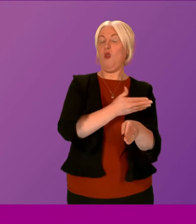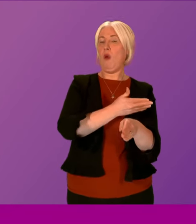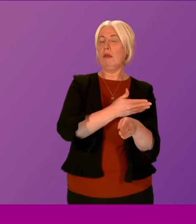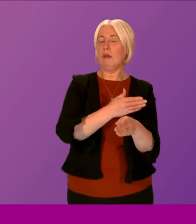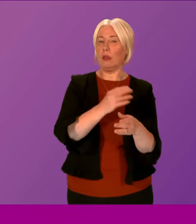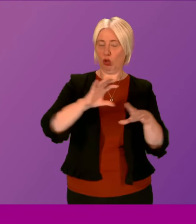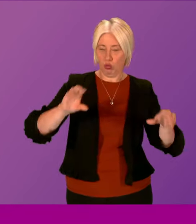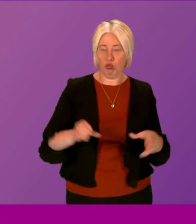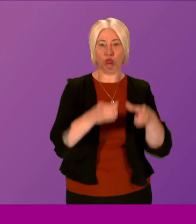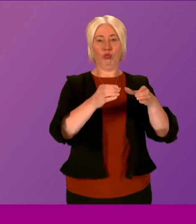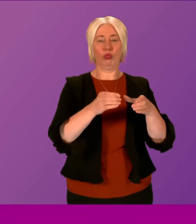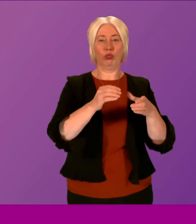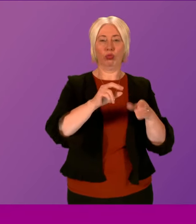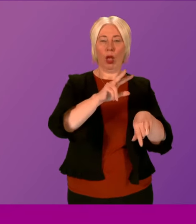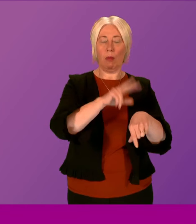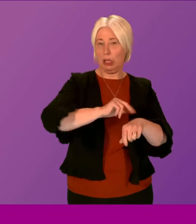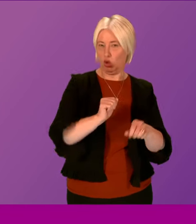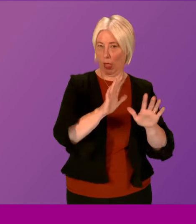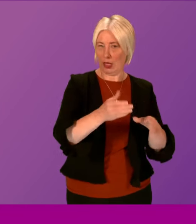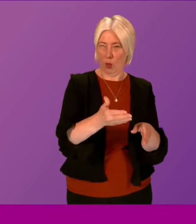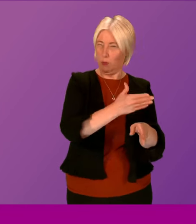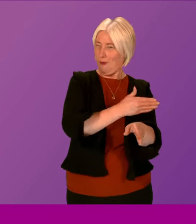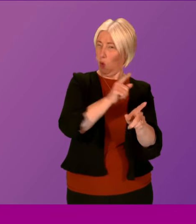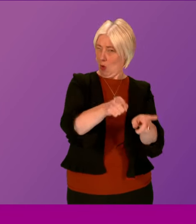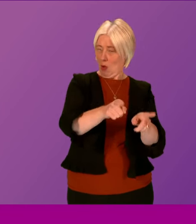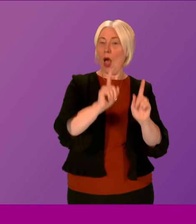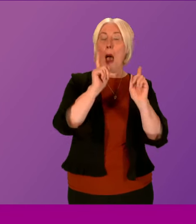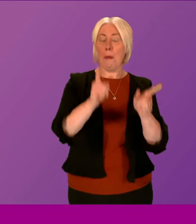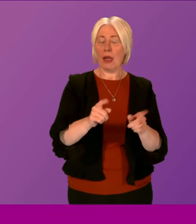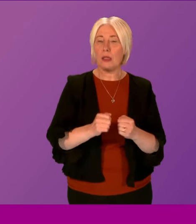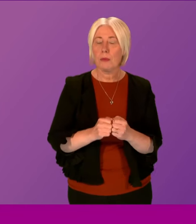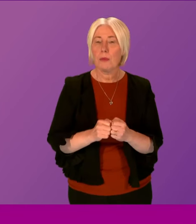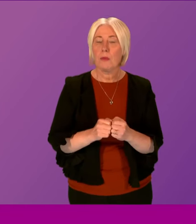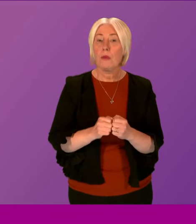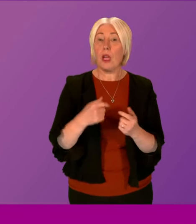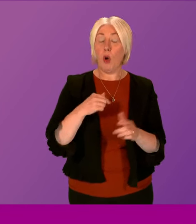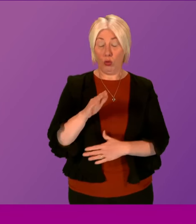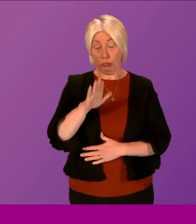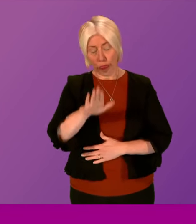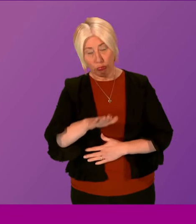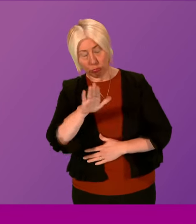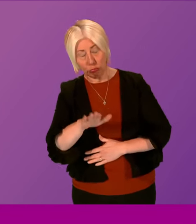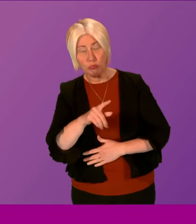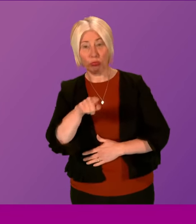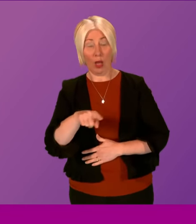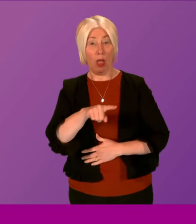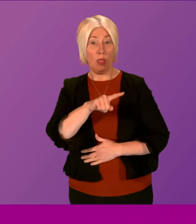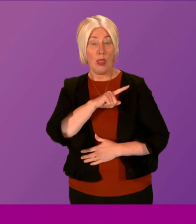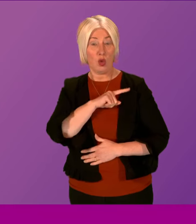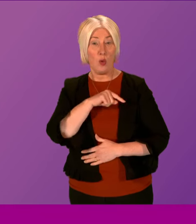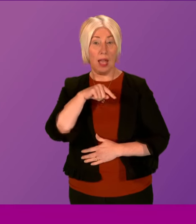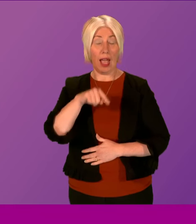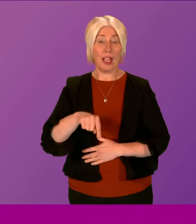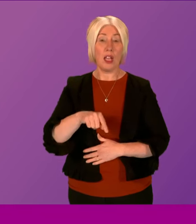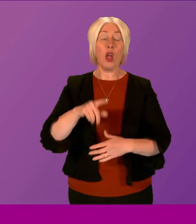formation. For me, as a government, let me also just say to give some level of assurance that this is why the work around